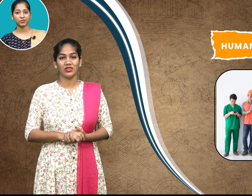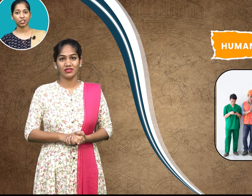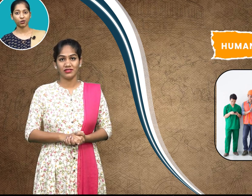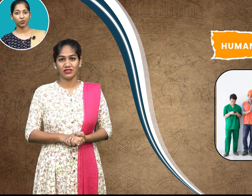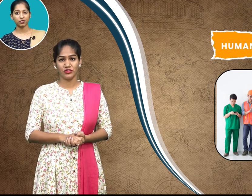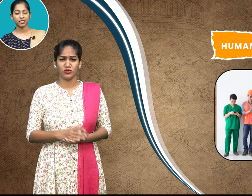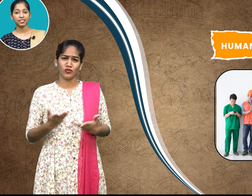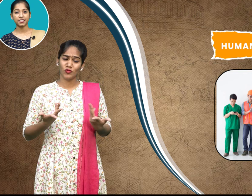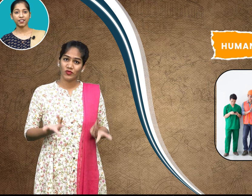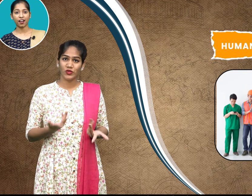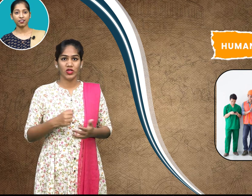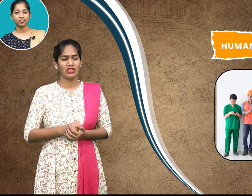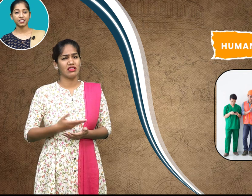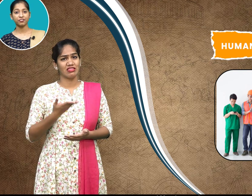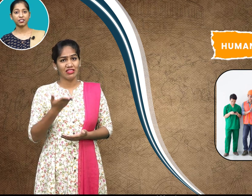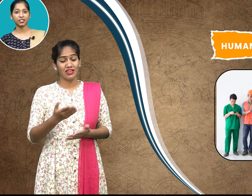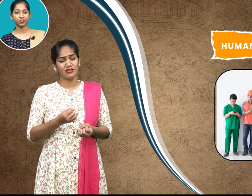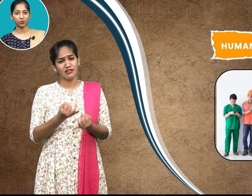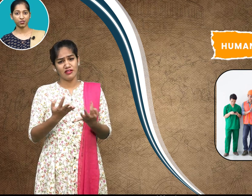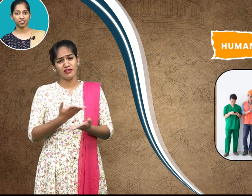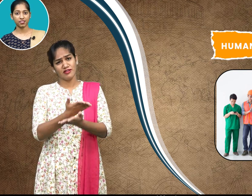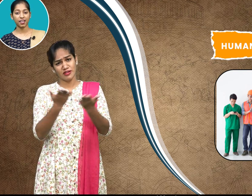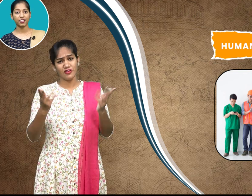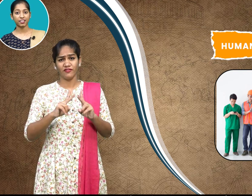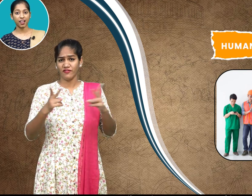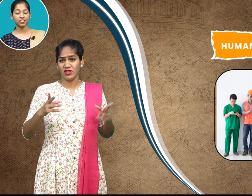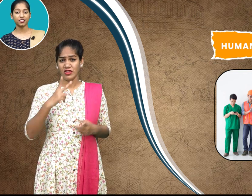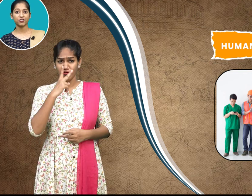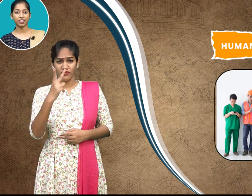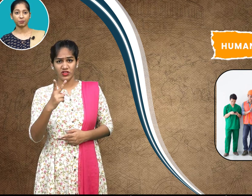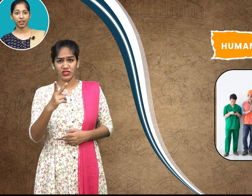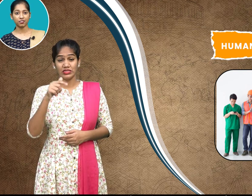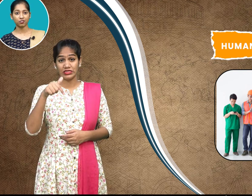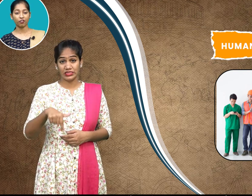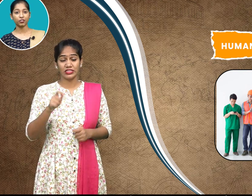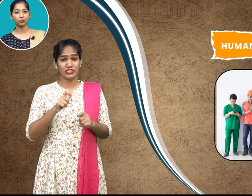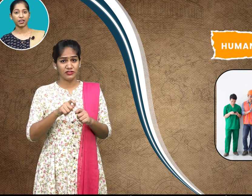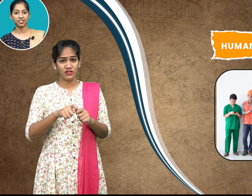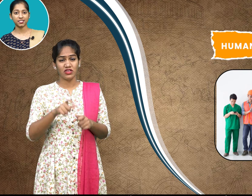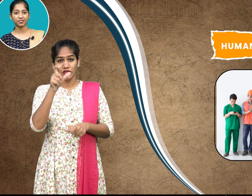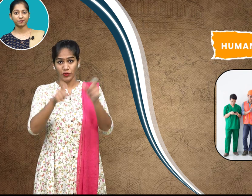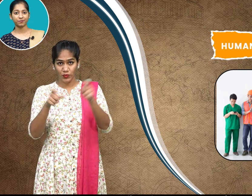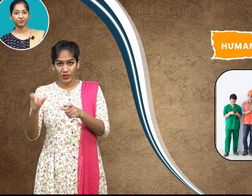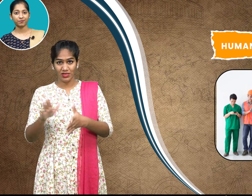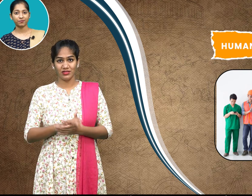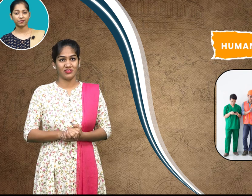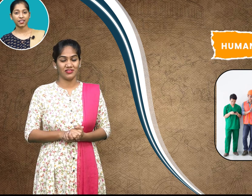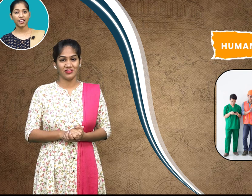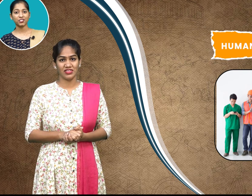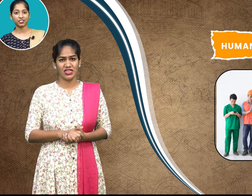though there are differing views regarding the treatment of humans has a